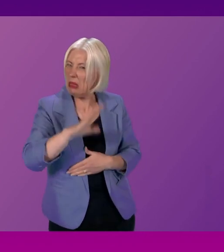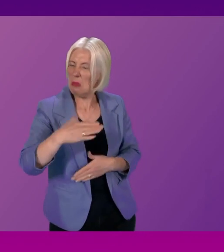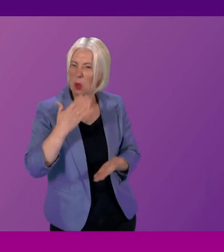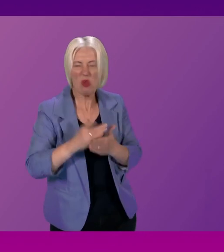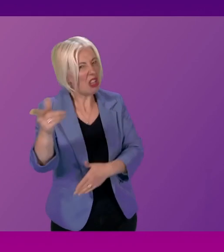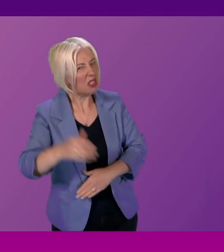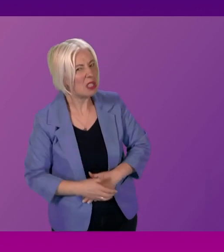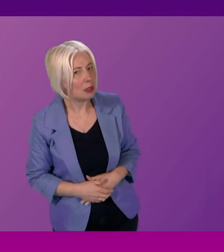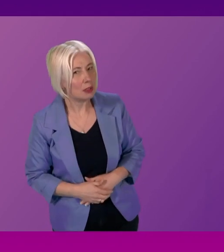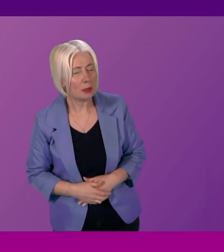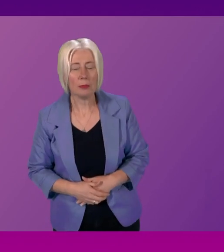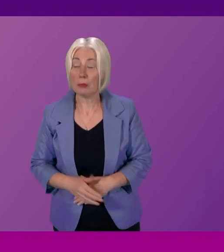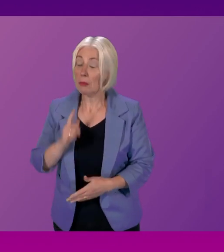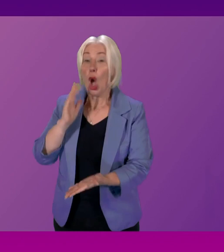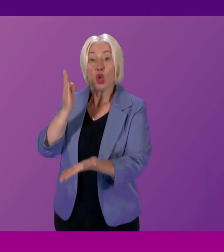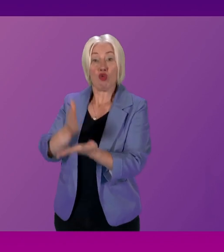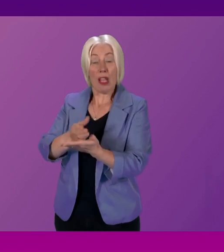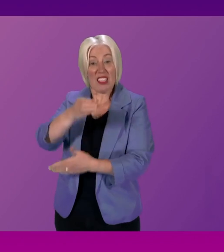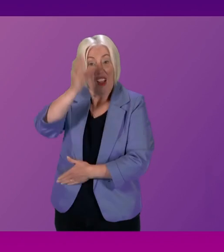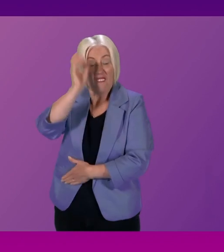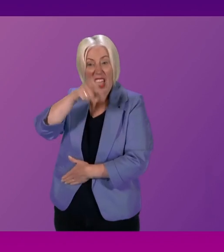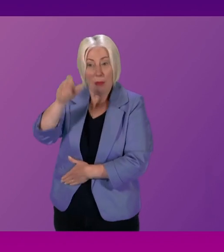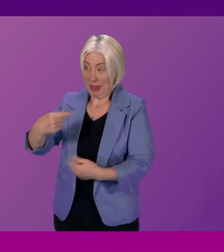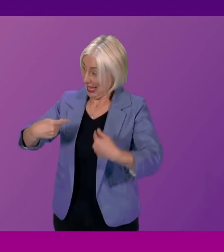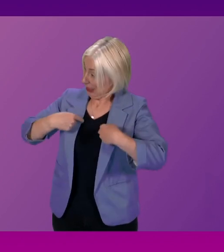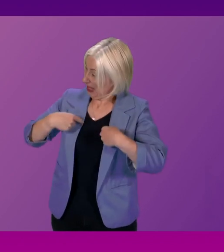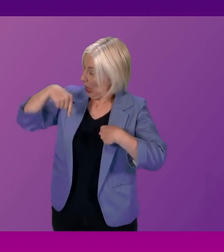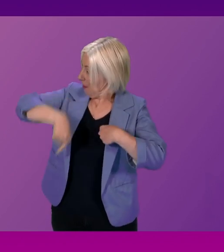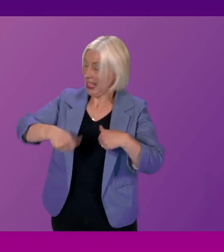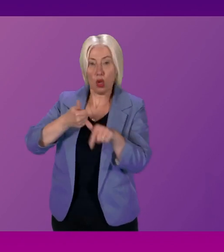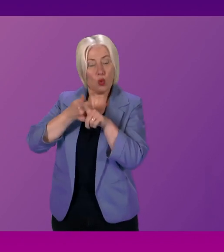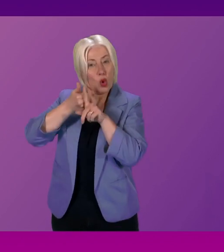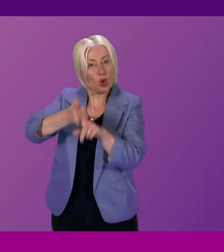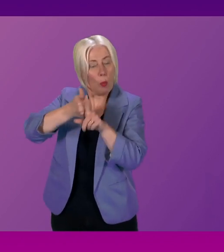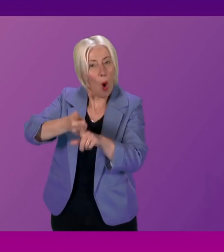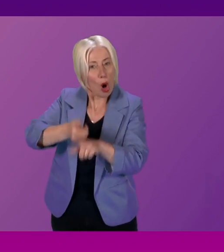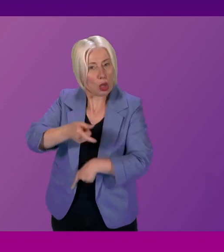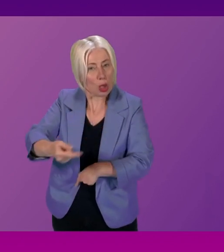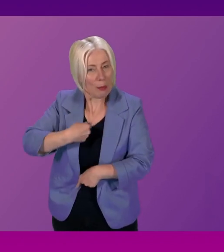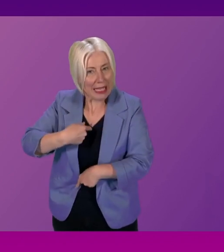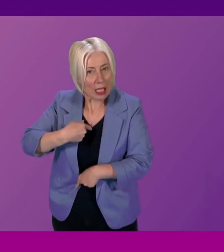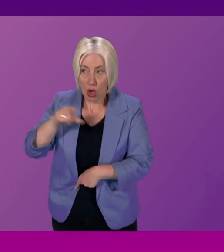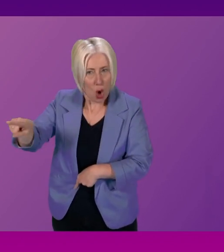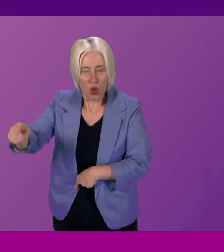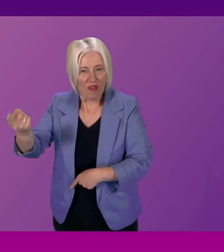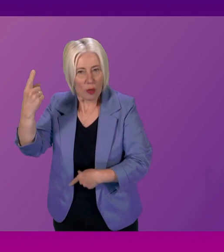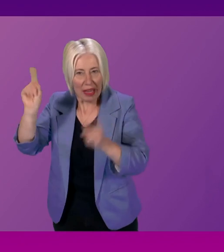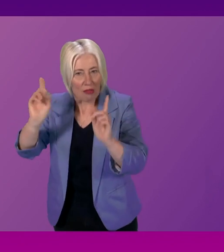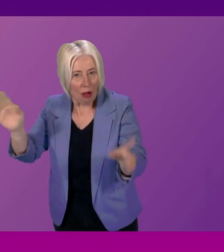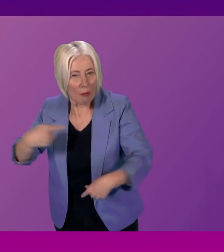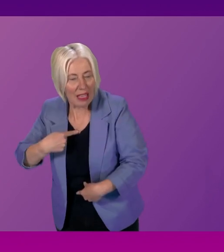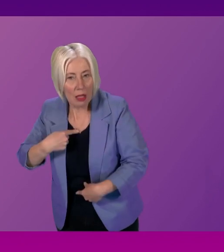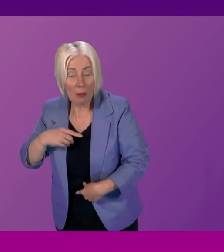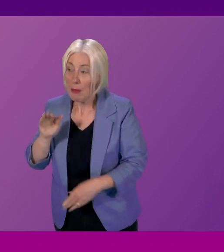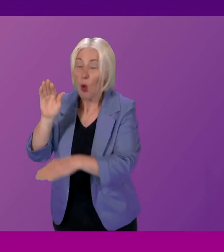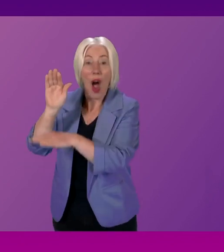Trusting firefighters. I think it's me that's standing up here and speaking for firefighters who are camping at this parliament rather than the First Minister. Perhaps he wants to